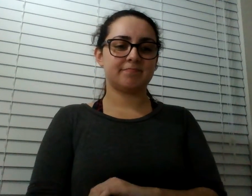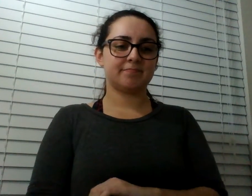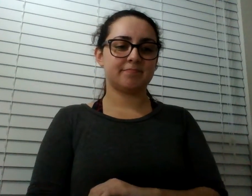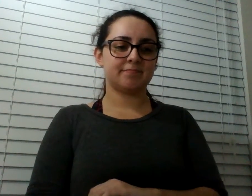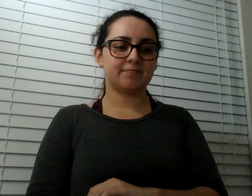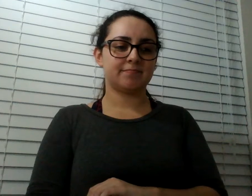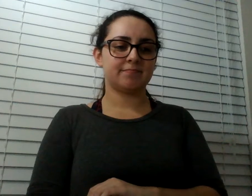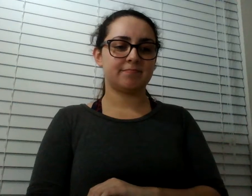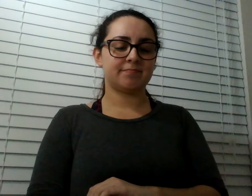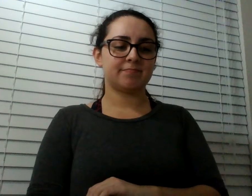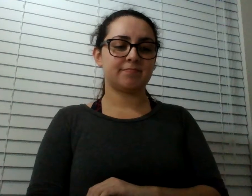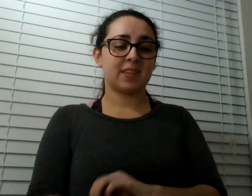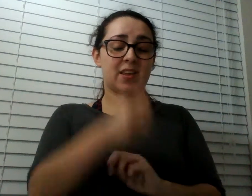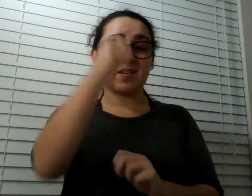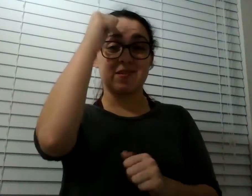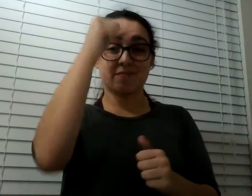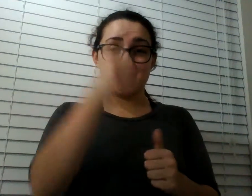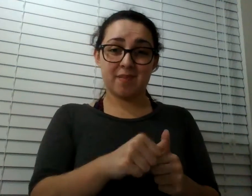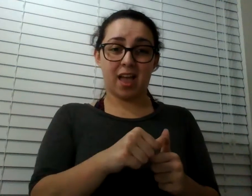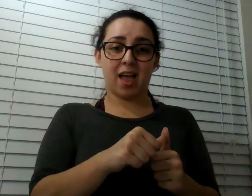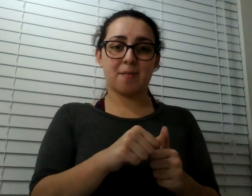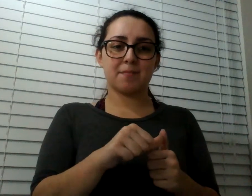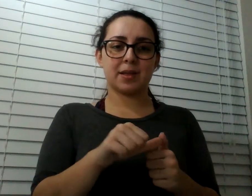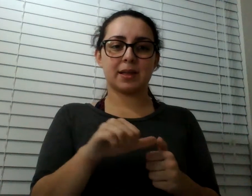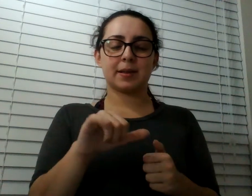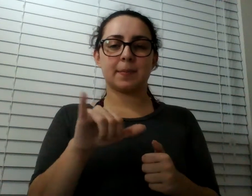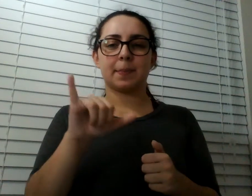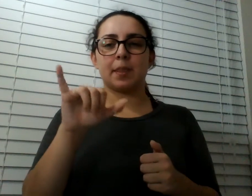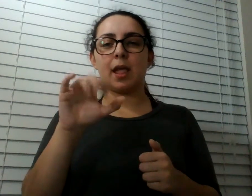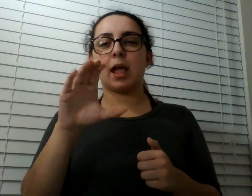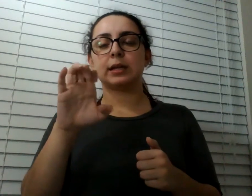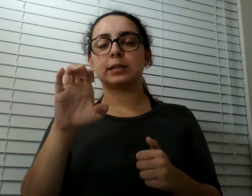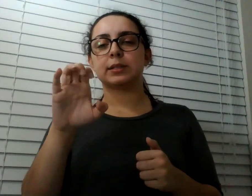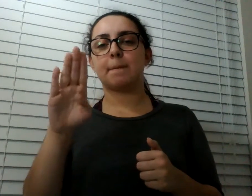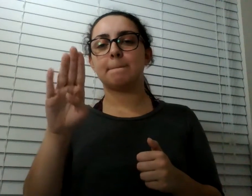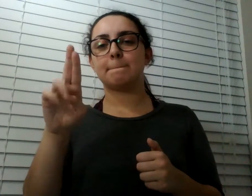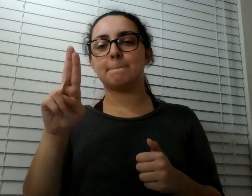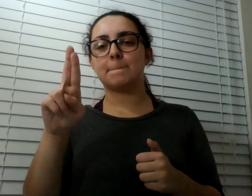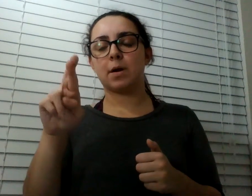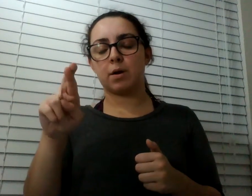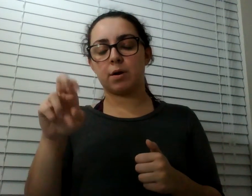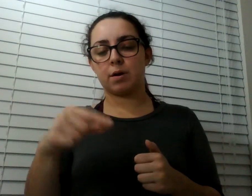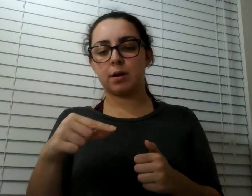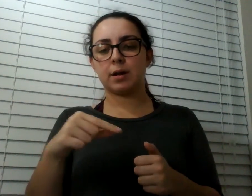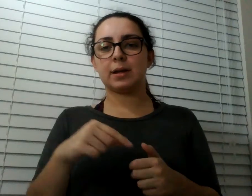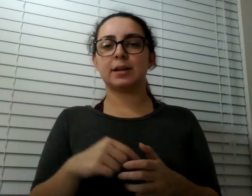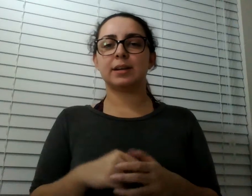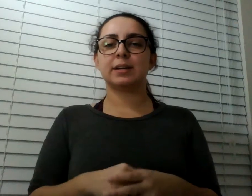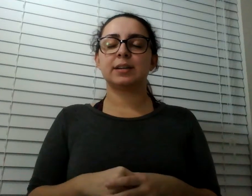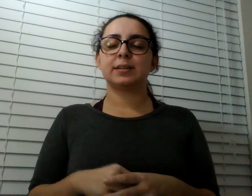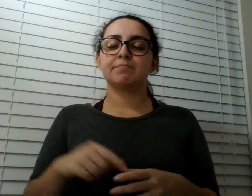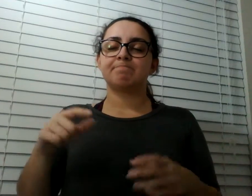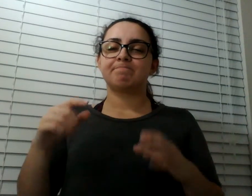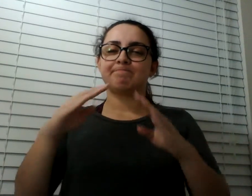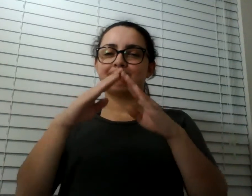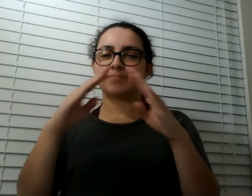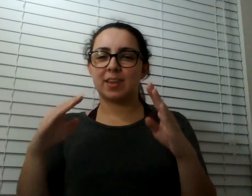It reminded me of, like, an iceberg, um, calving. You see all those videos of, like, the front of the iceberg just all of a sudden cleaves off.